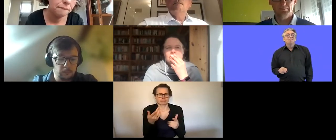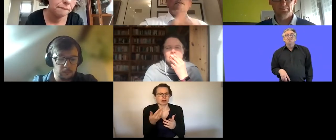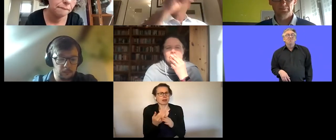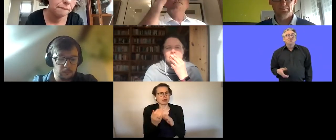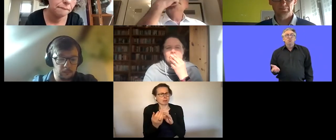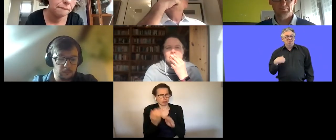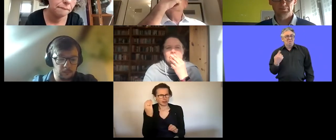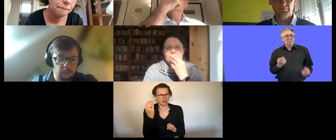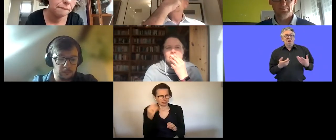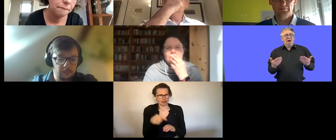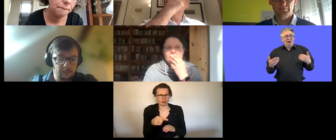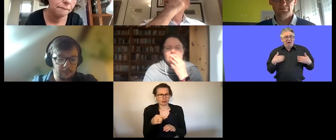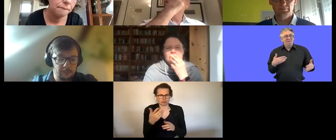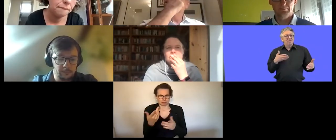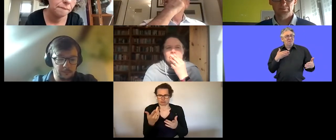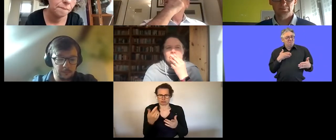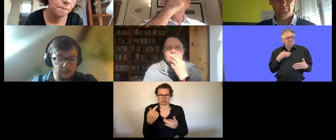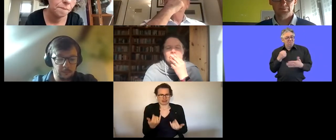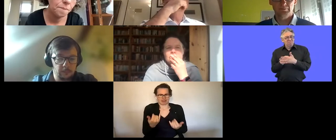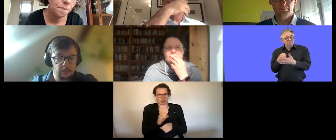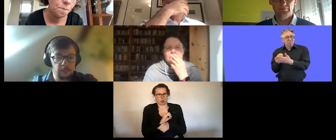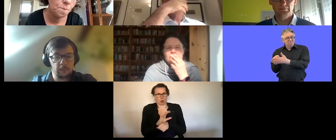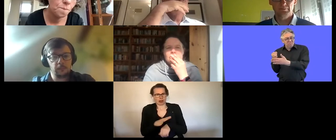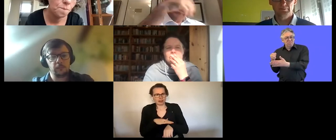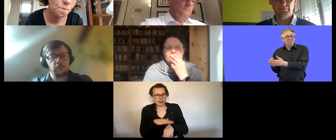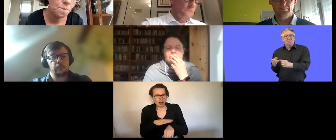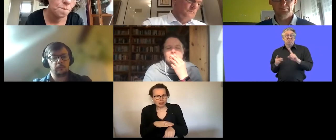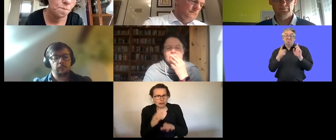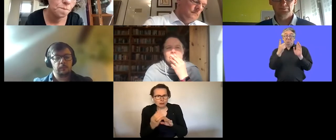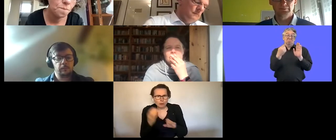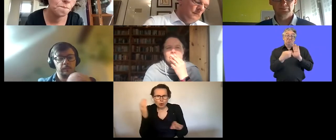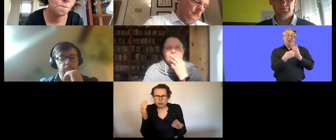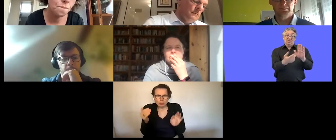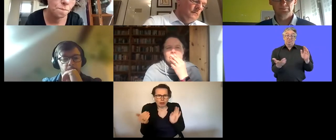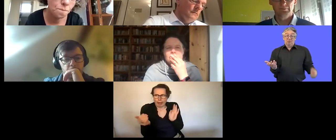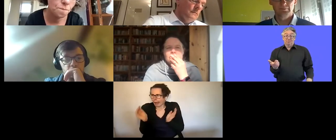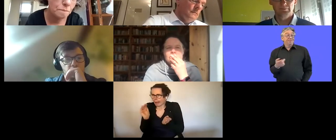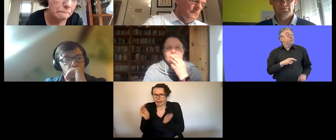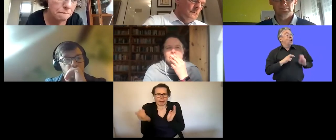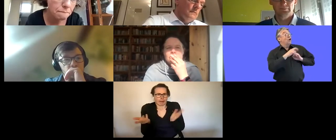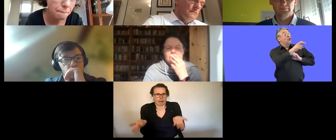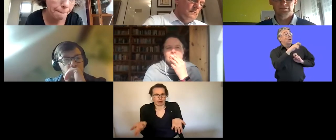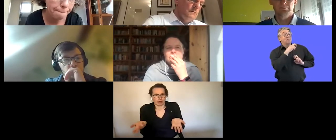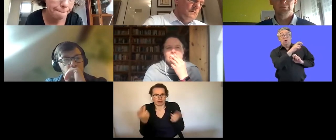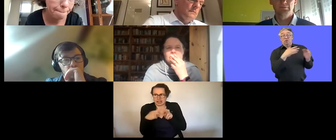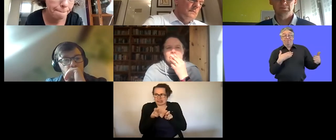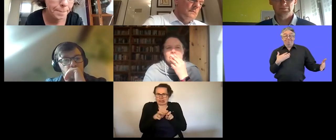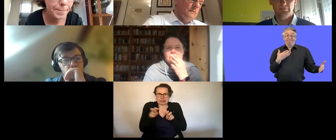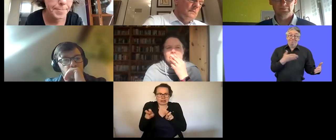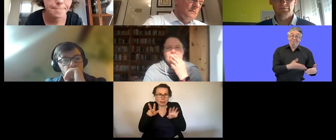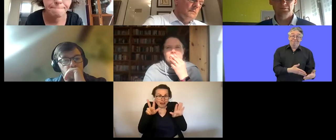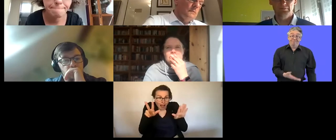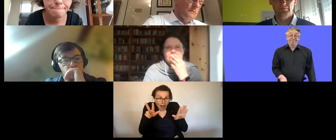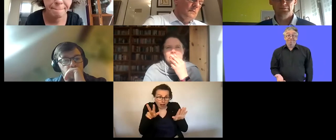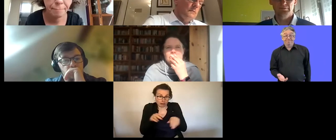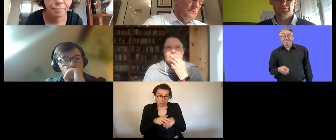and i to transport and some of the buses for example